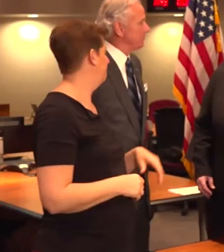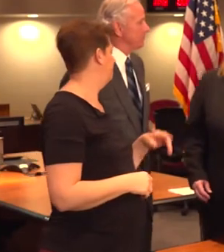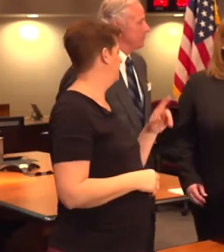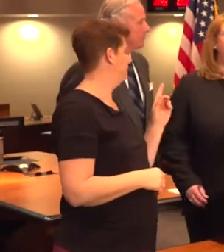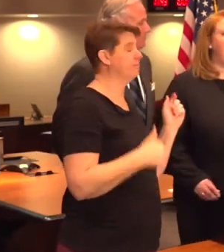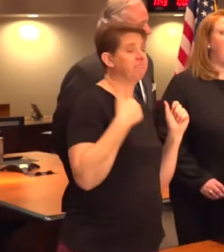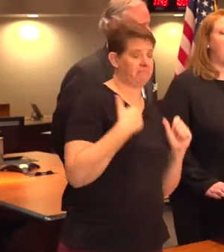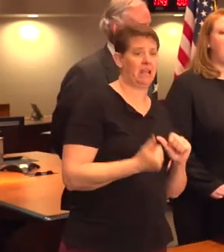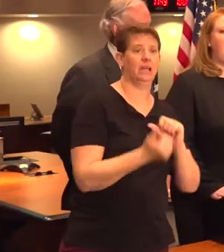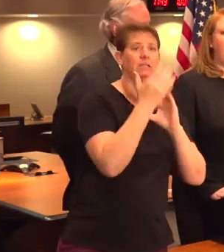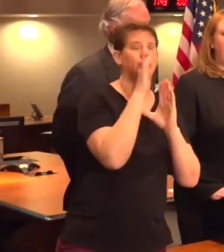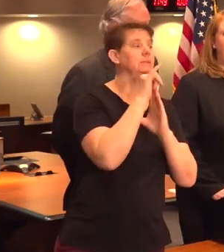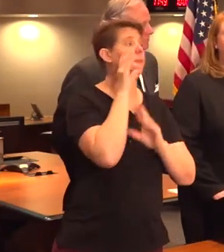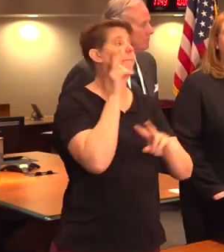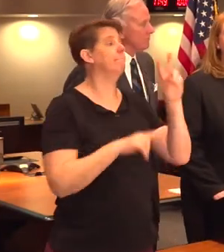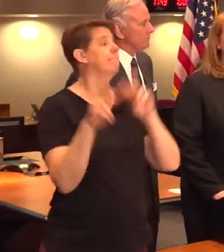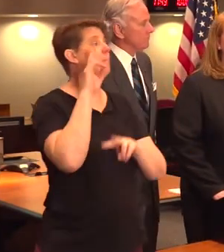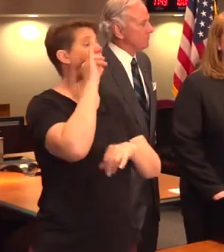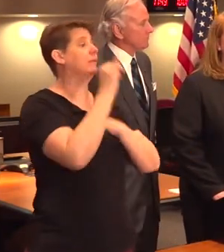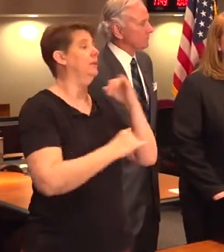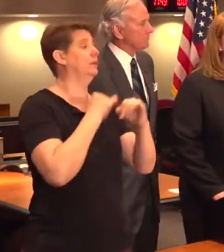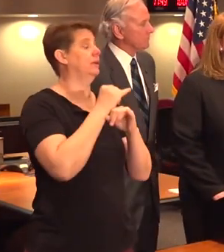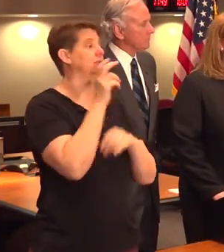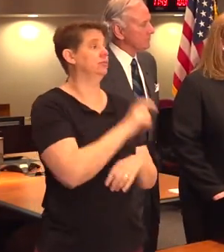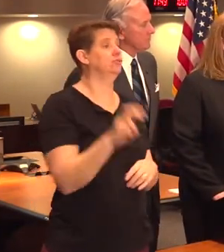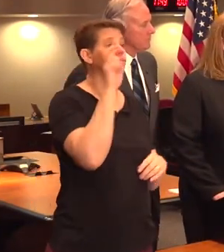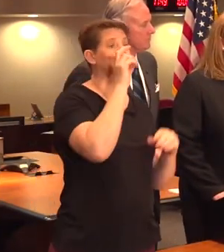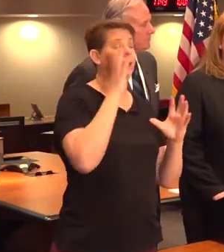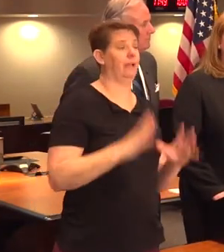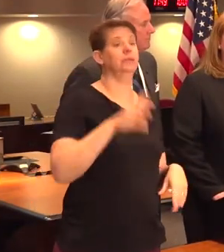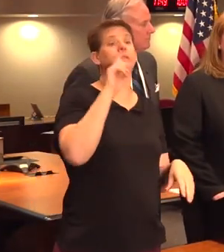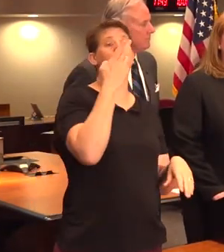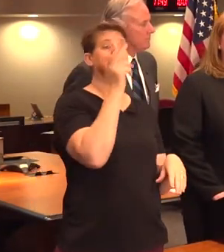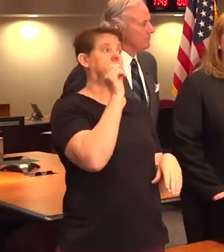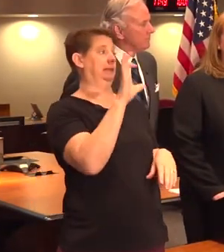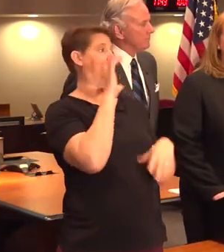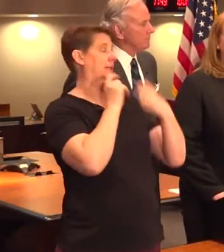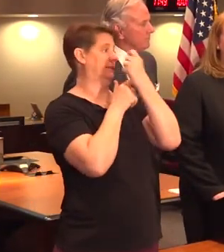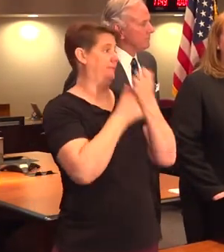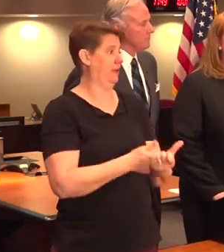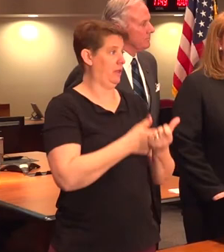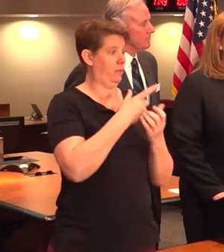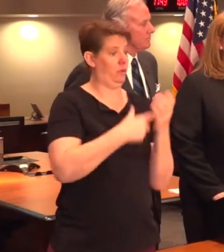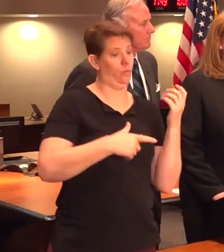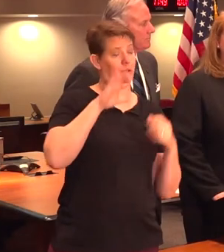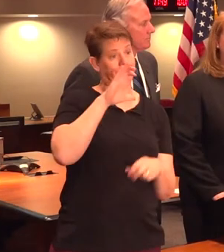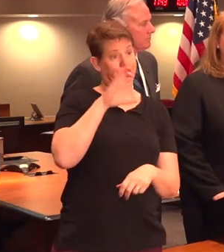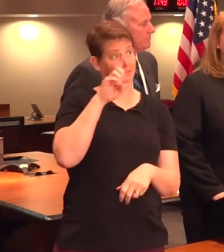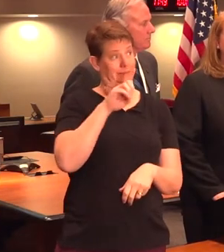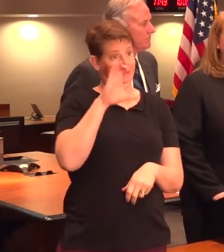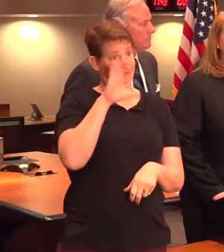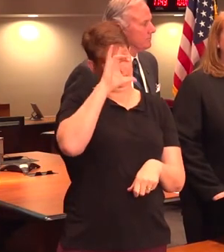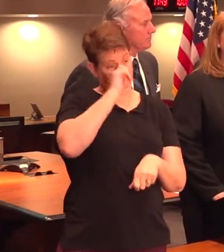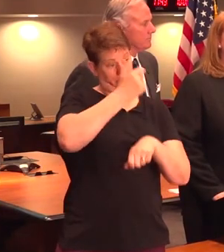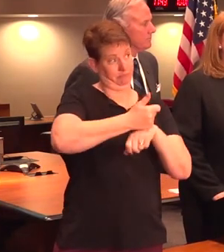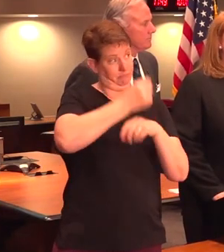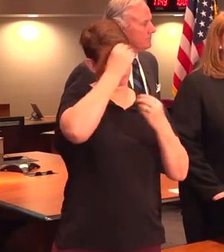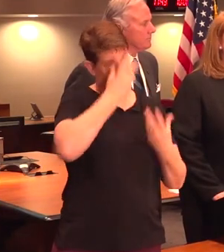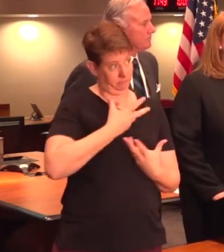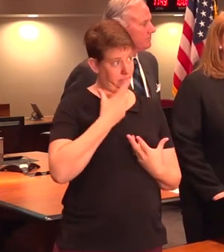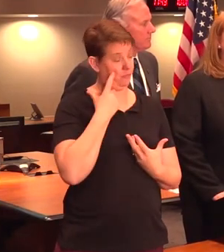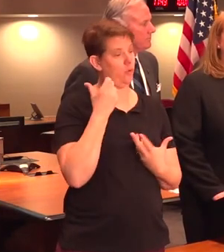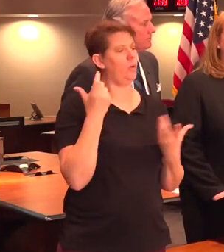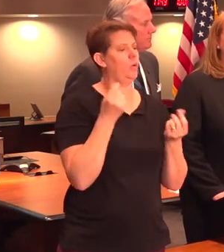I can speak to the monitoring of international travelers. DHEC is following the guidance that is laid out by the CDC for